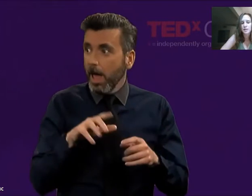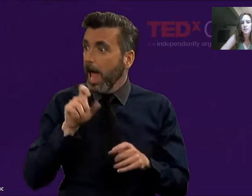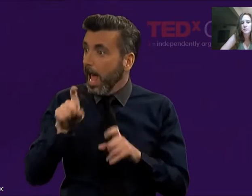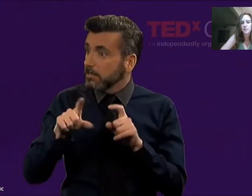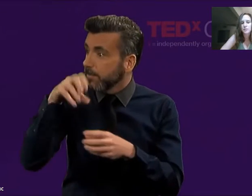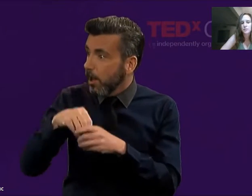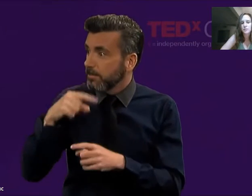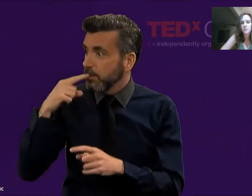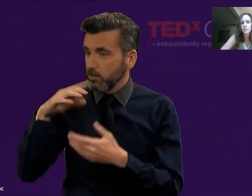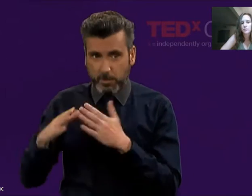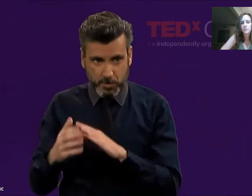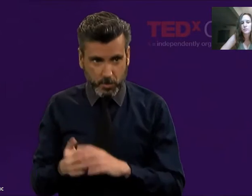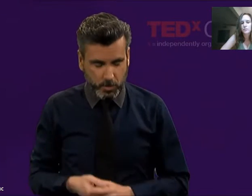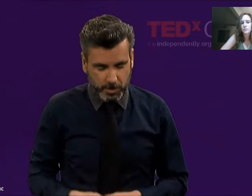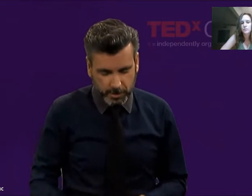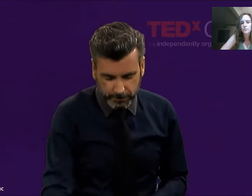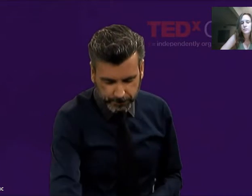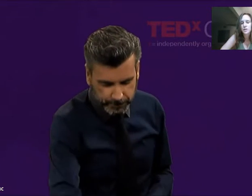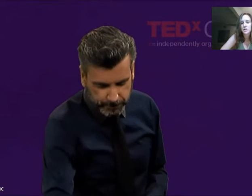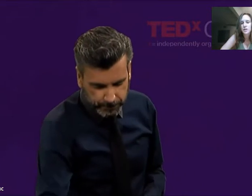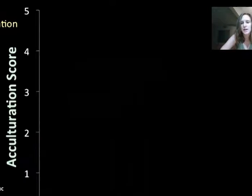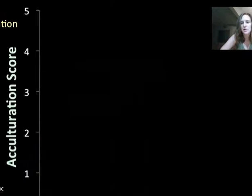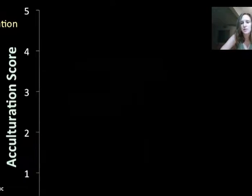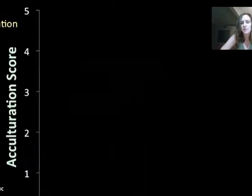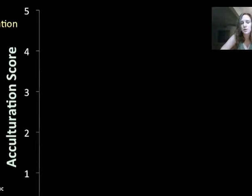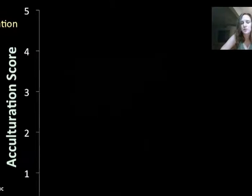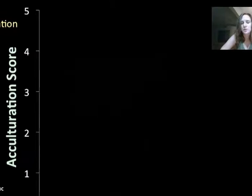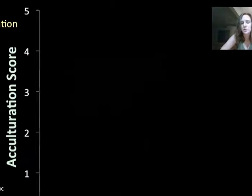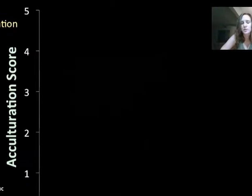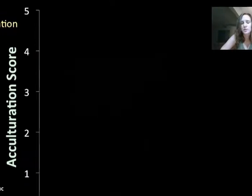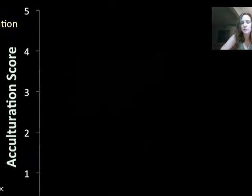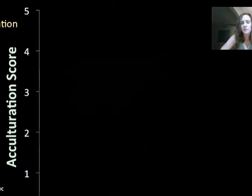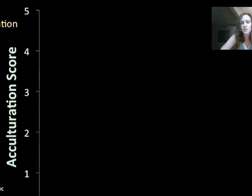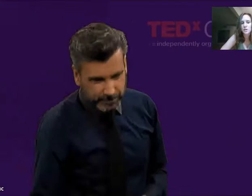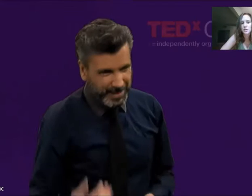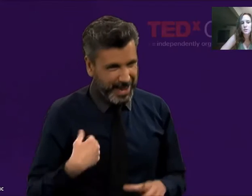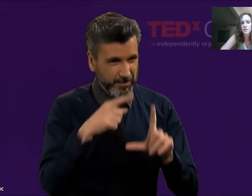measured how involved someone in the deaf community was.